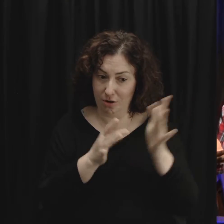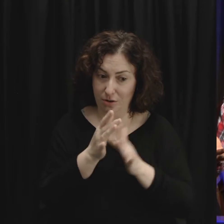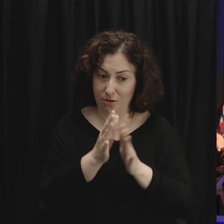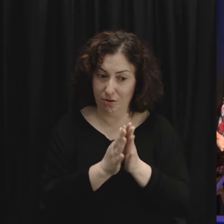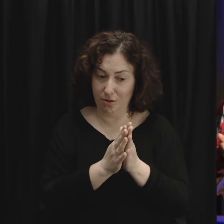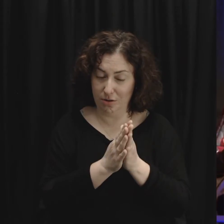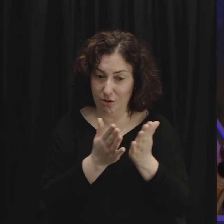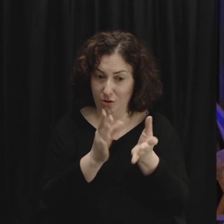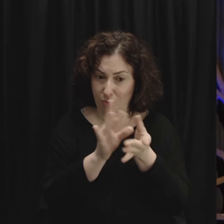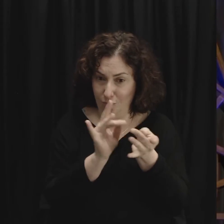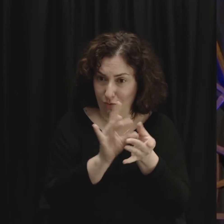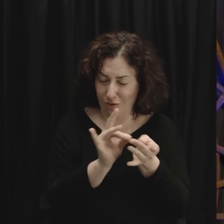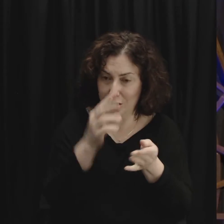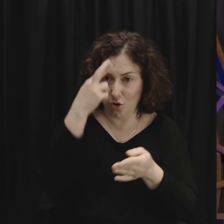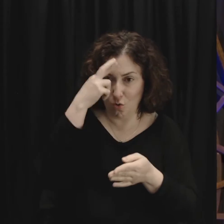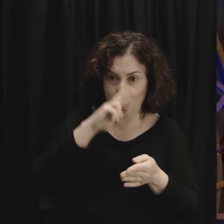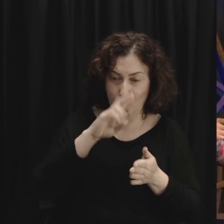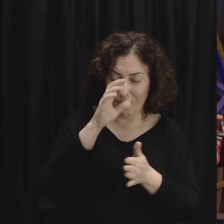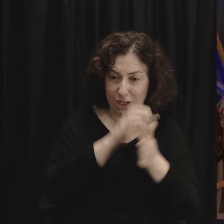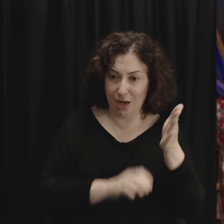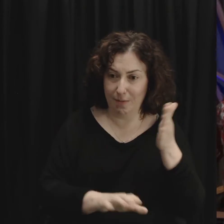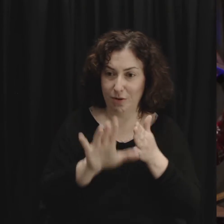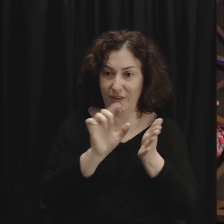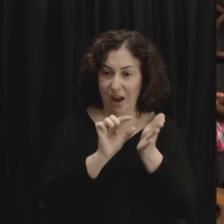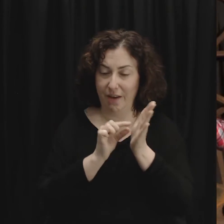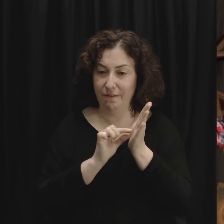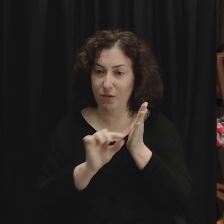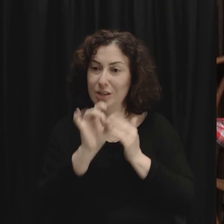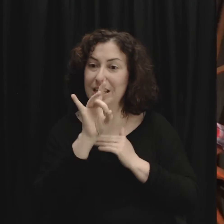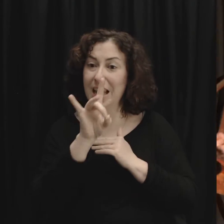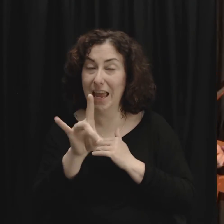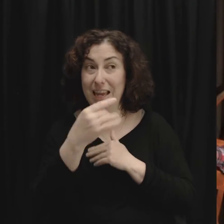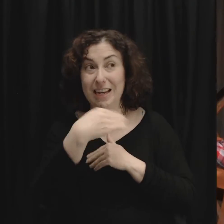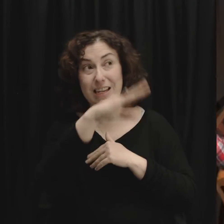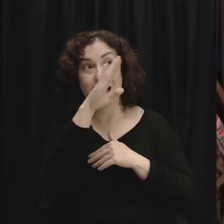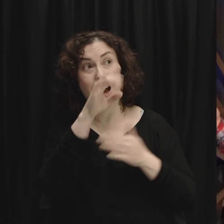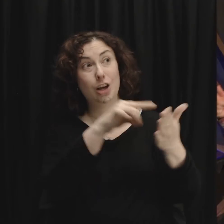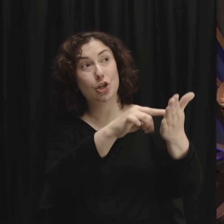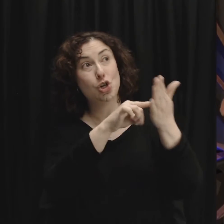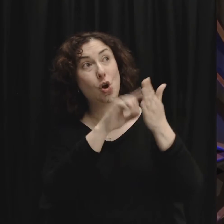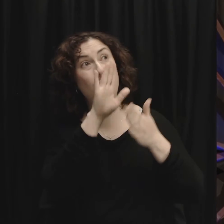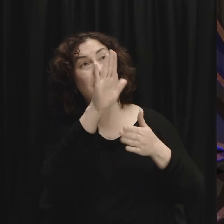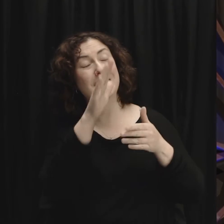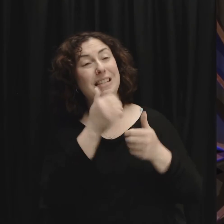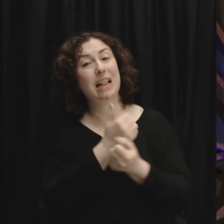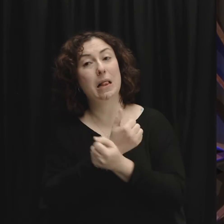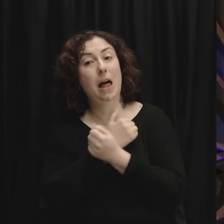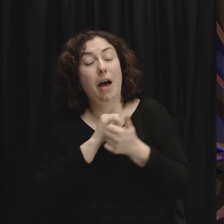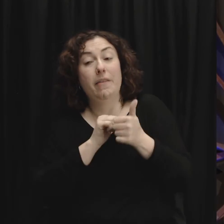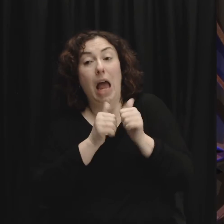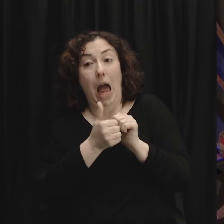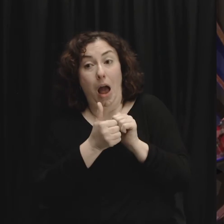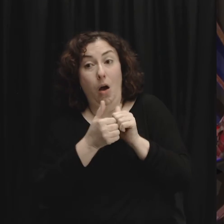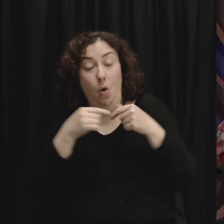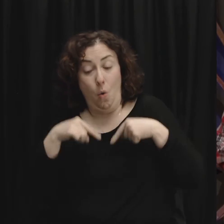that says but God demonstrates his love toward us in this while we were yet sinners Christ